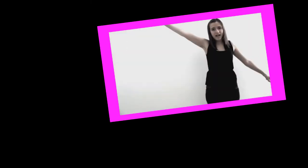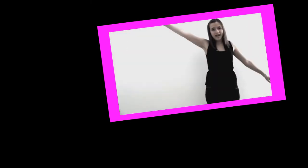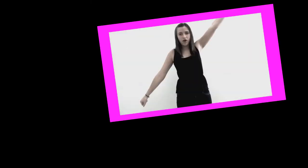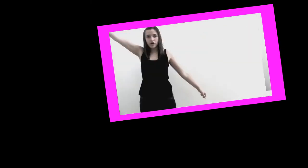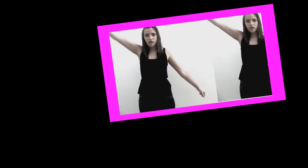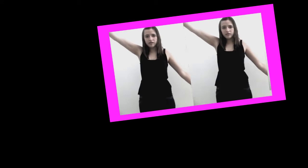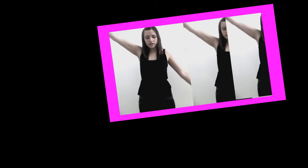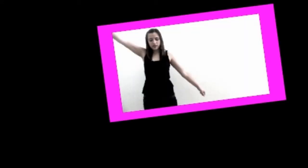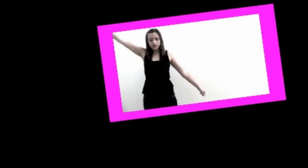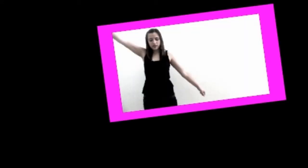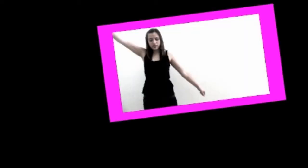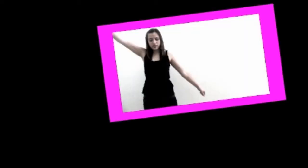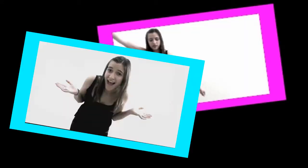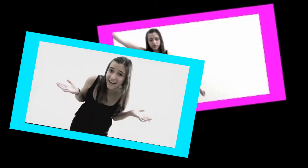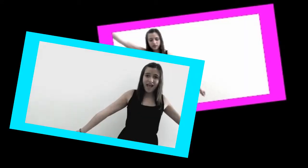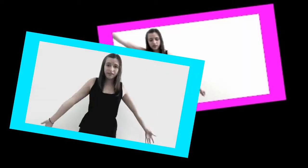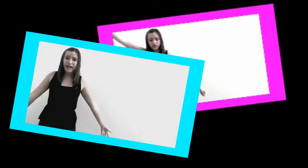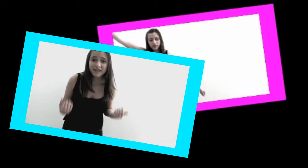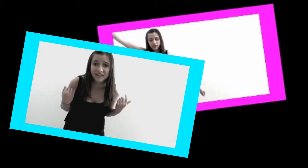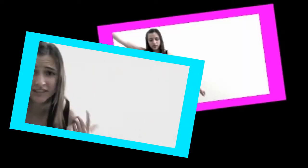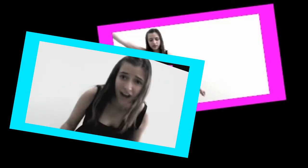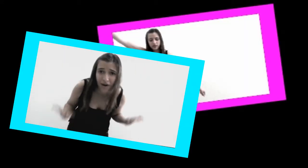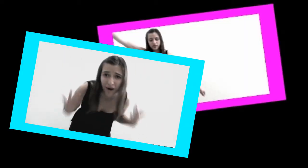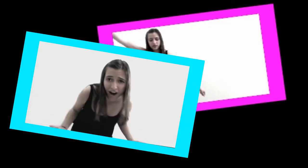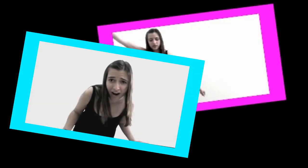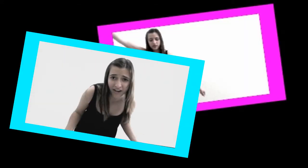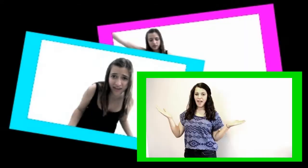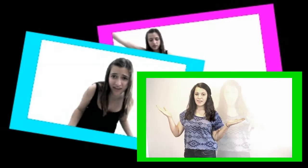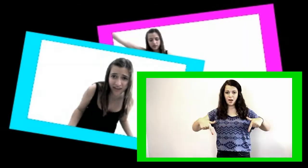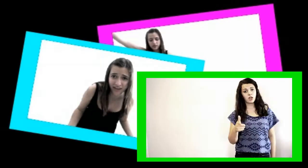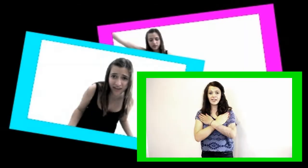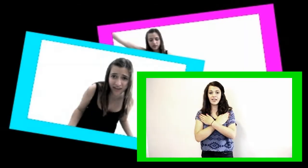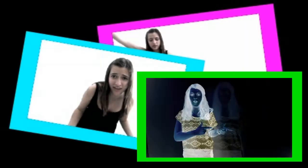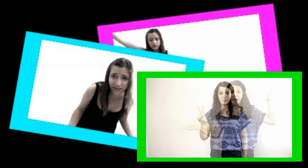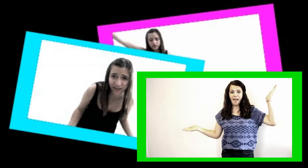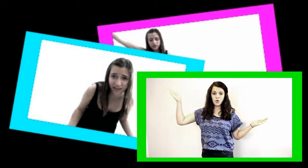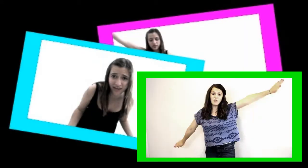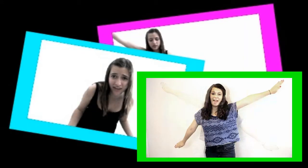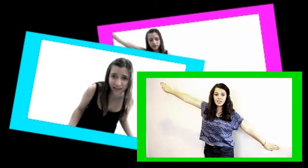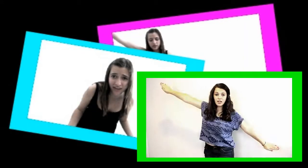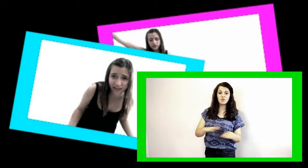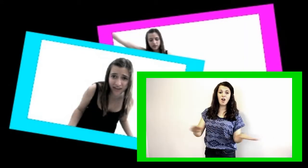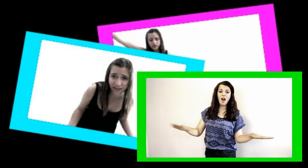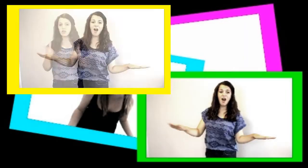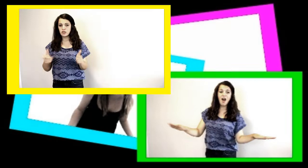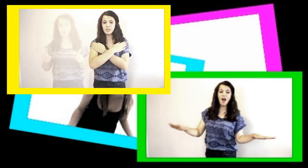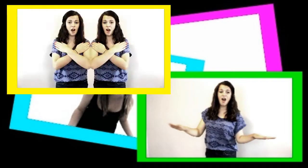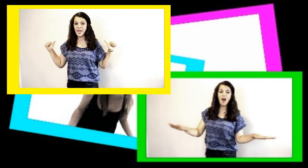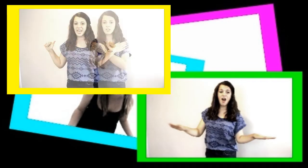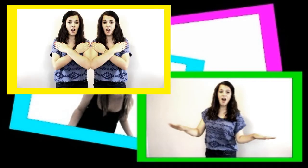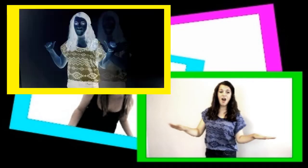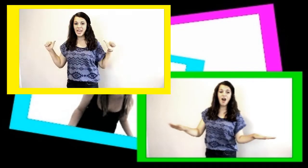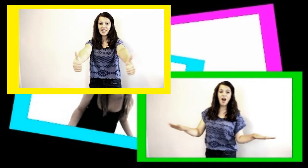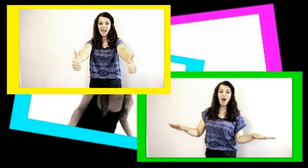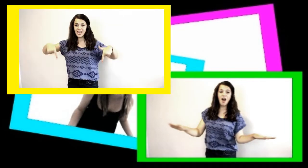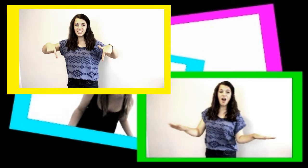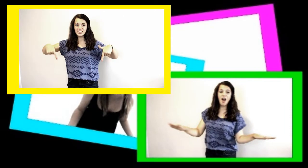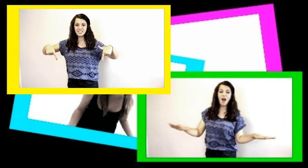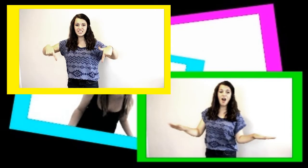restaurant, and everywhere we went, on And now you're taking her to every restaurant, you got me, got me like this